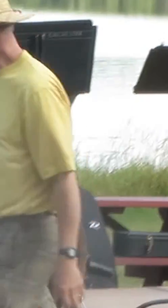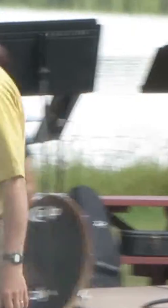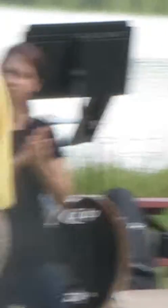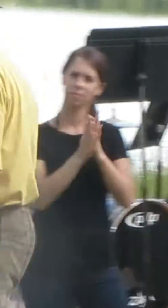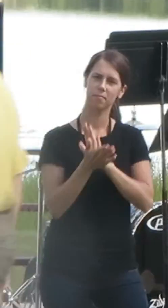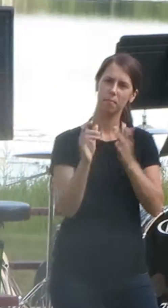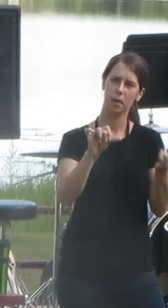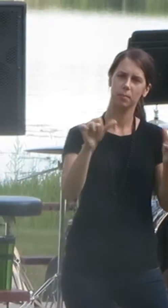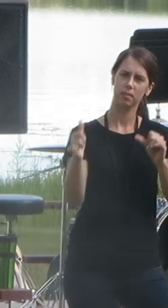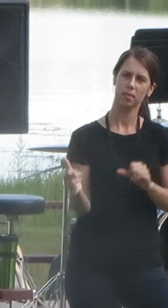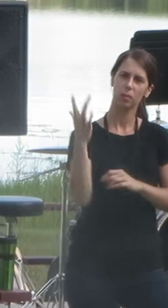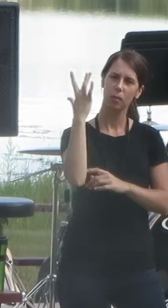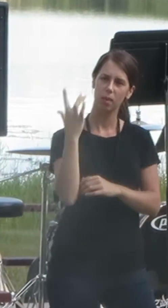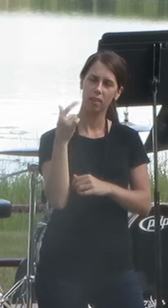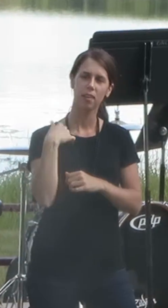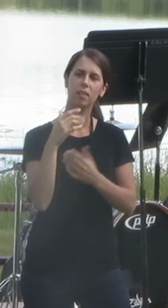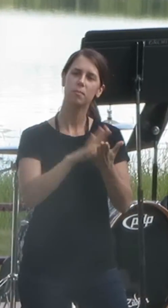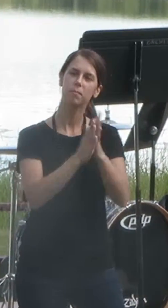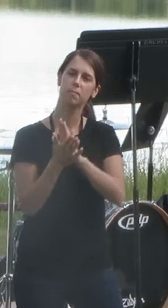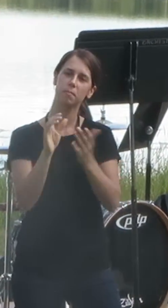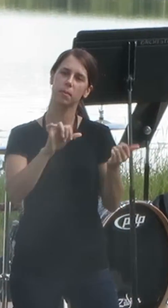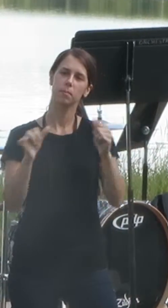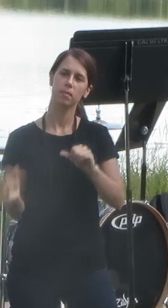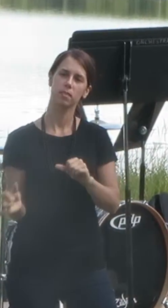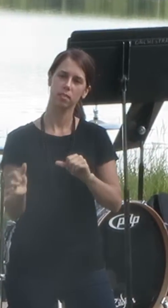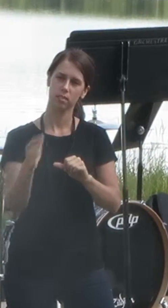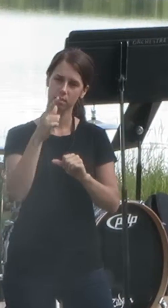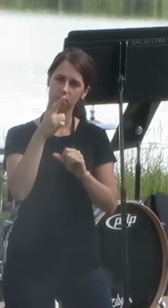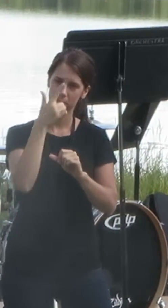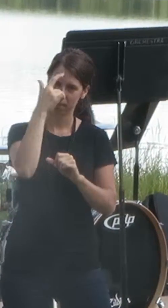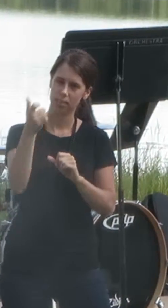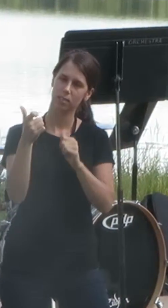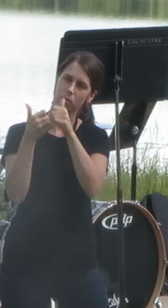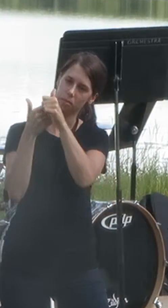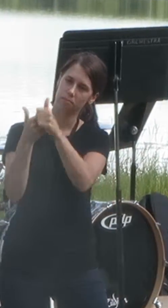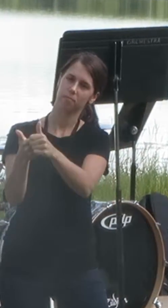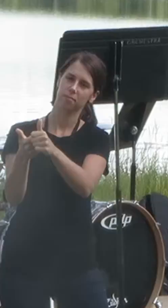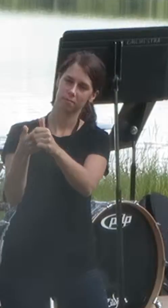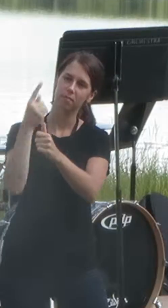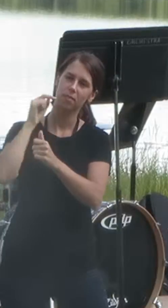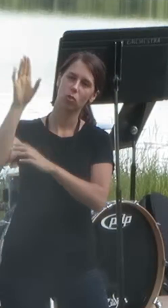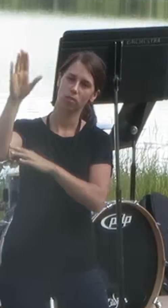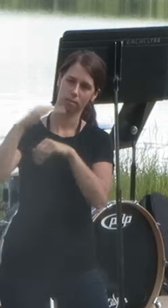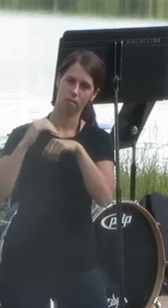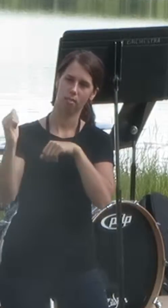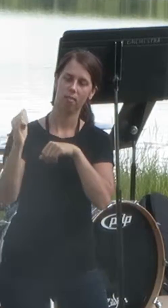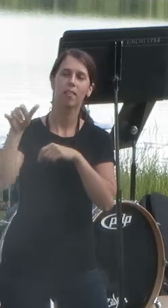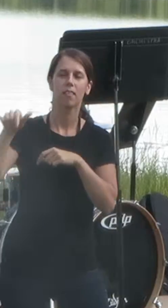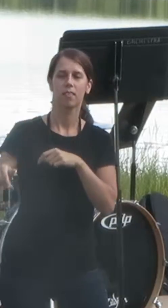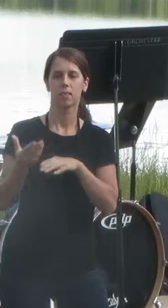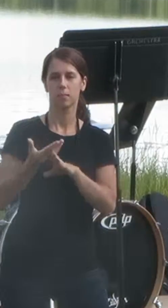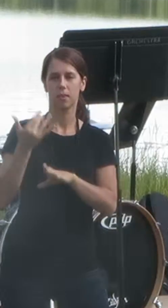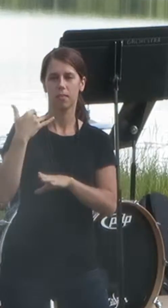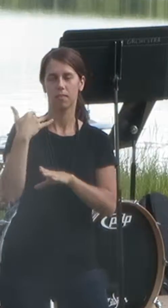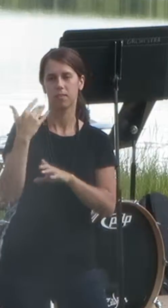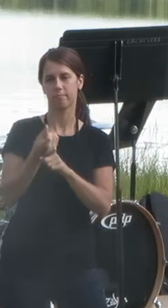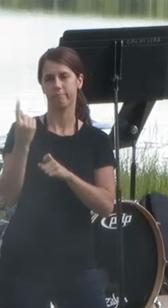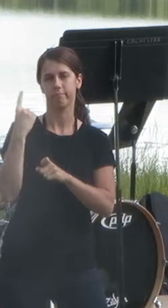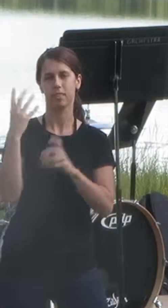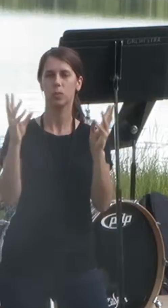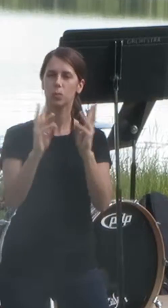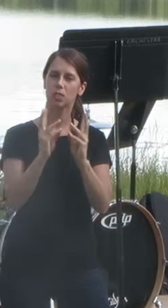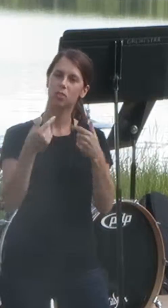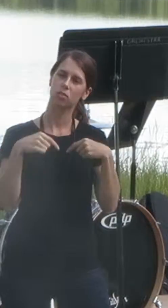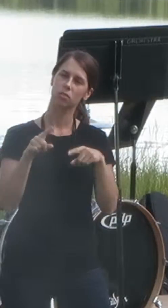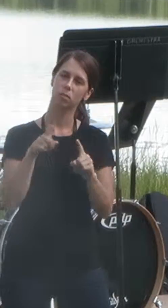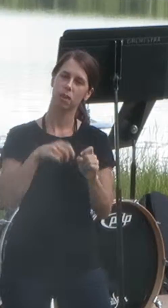baptized. I am being baptized out of obedience to God's calling. This past winter, during my quiet